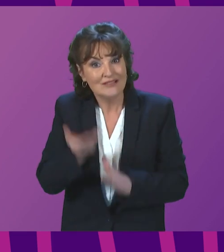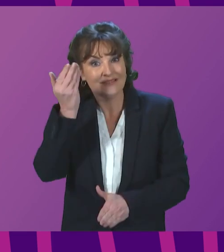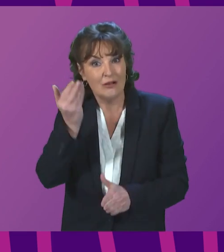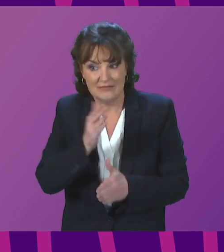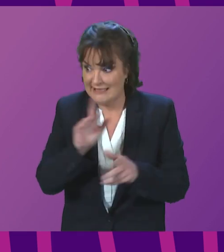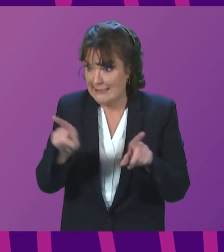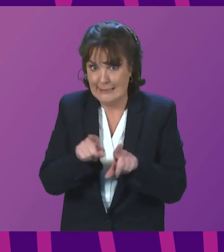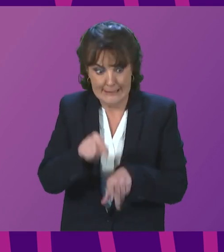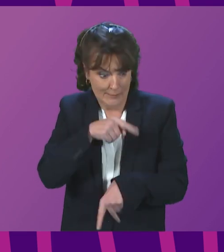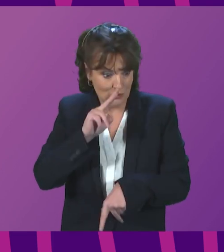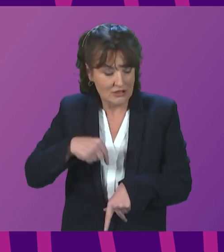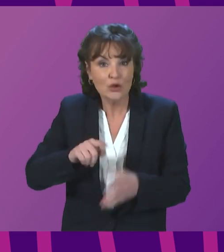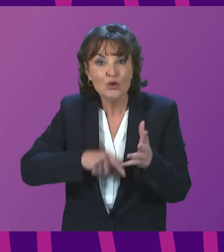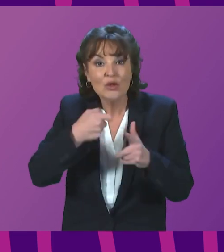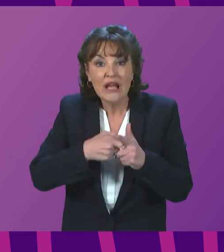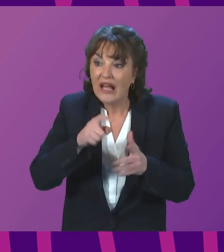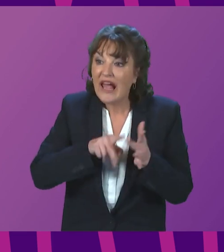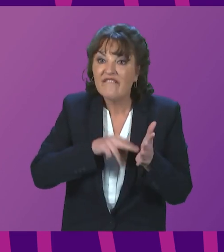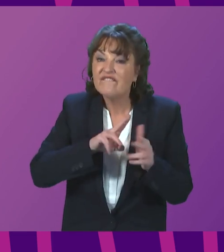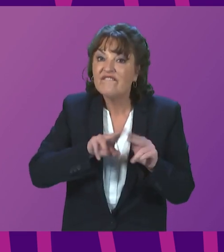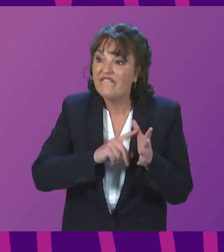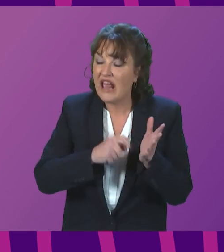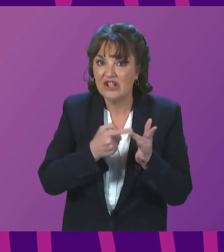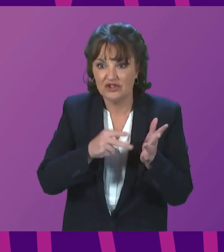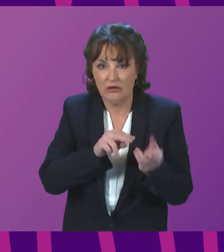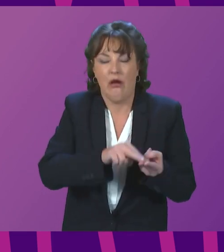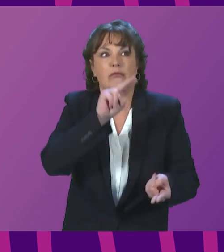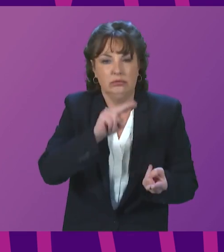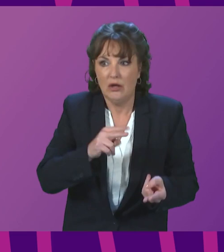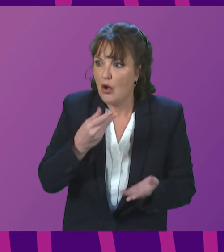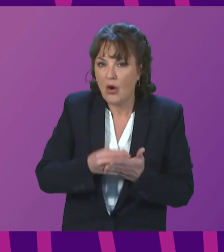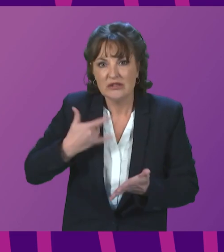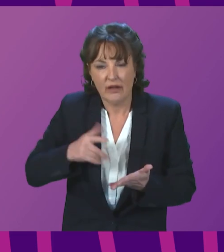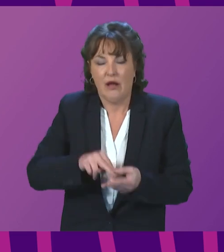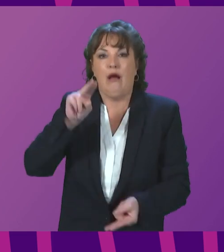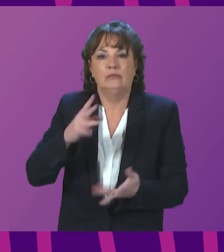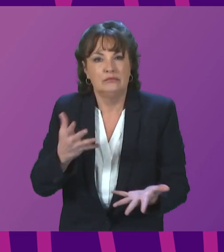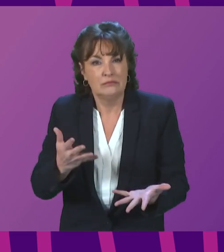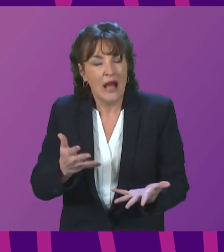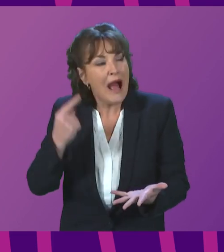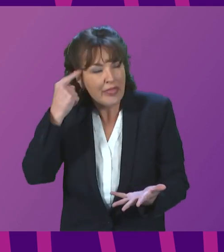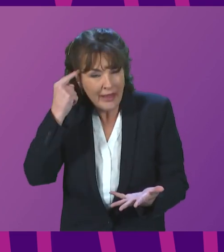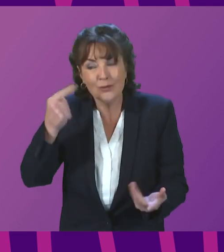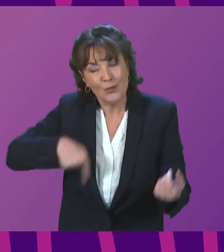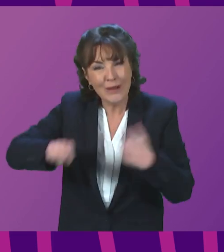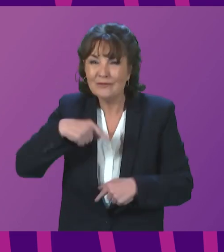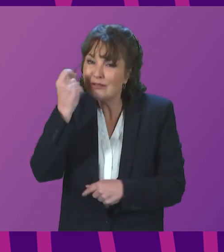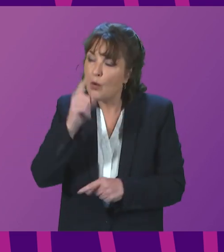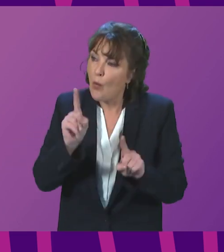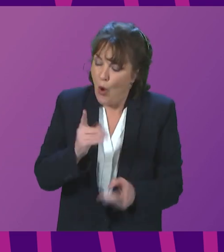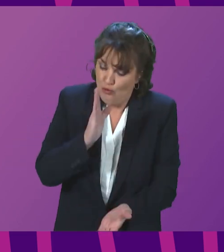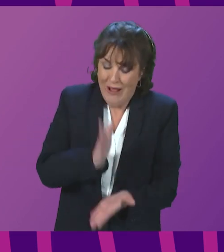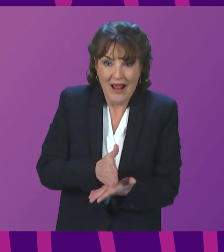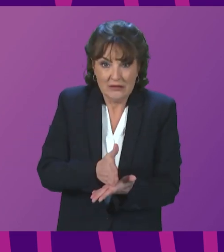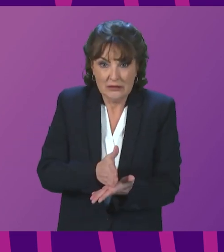inflation and the cost of living. I think it is important, though, that we understand the realities here, which none of us should do, of course, because the